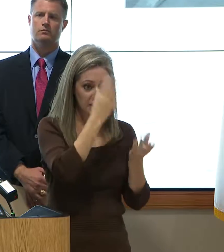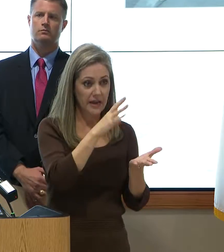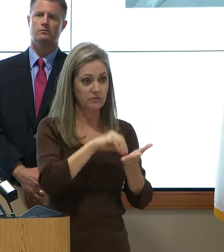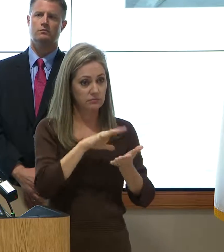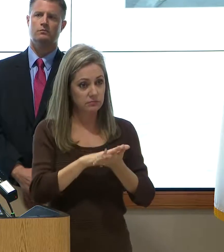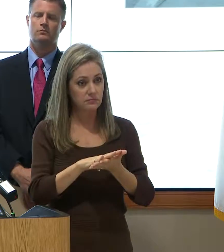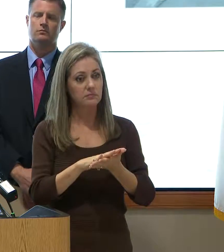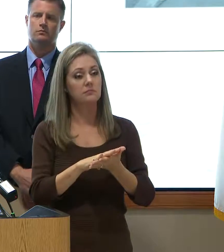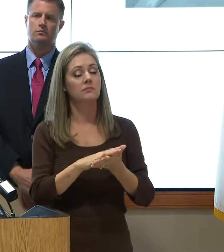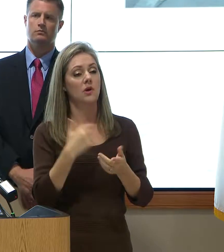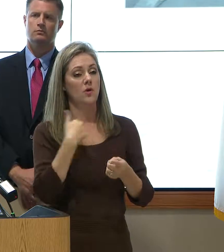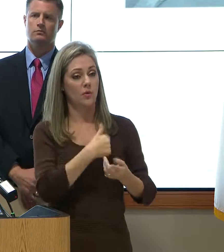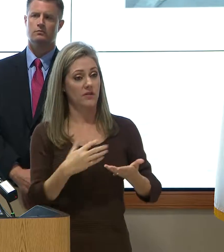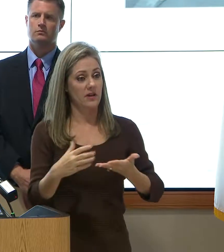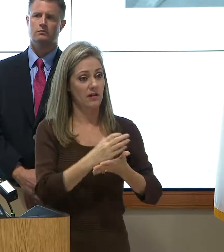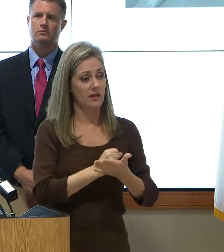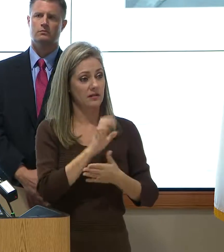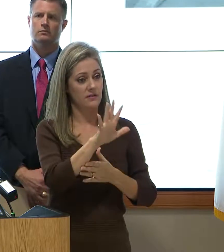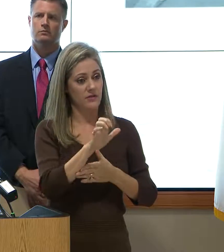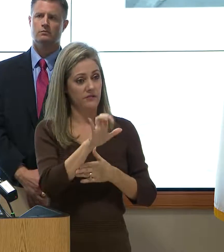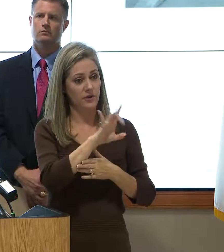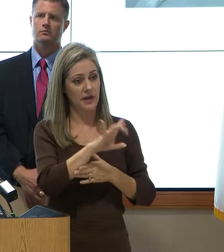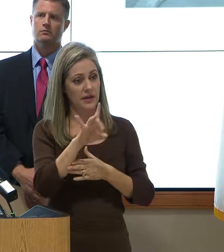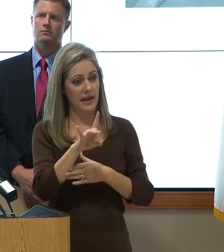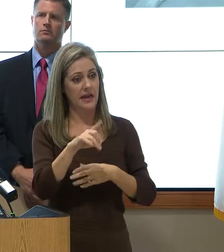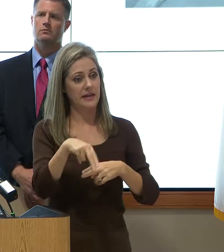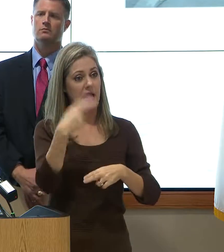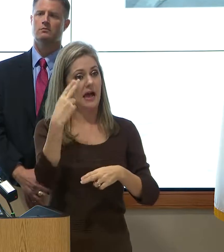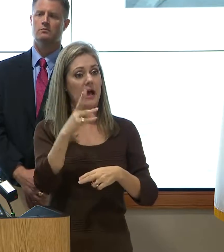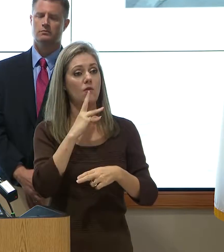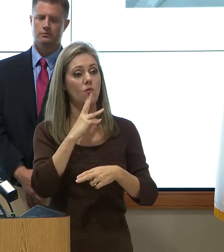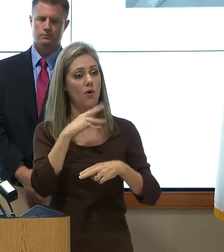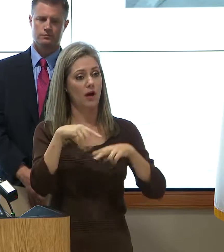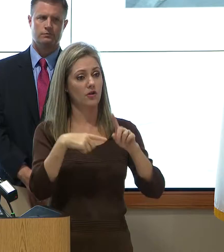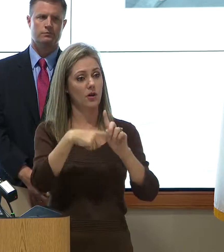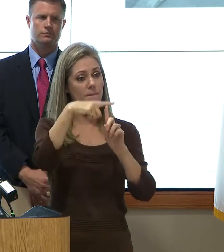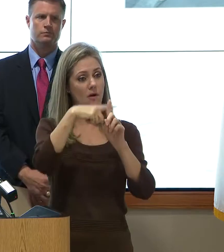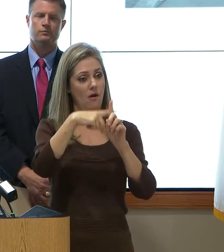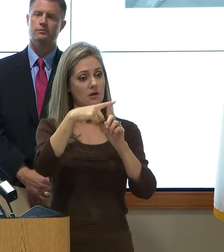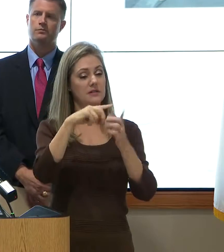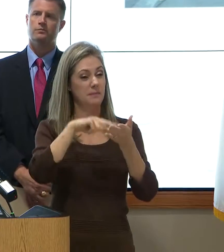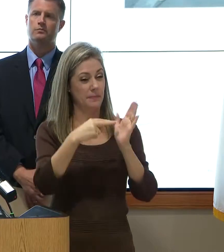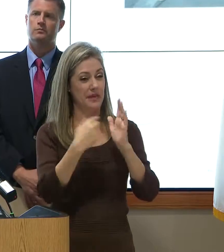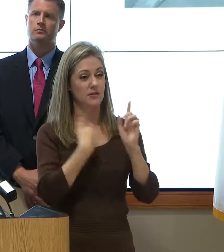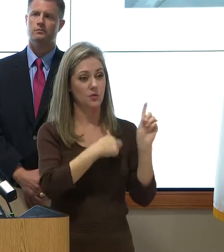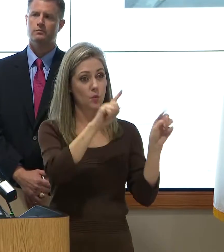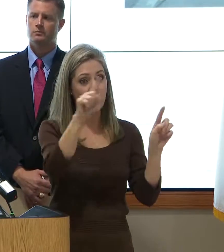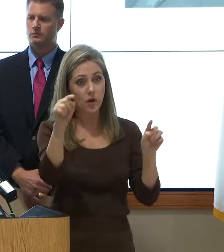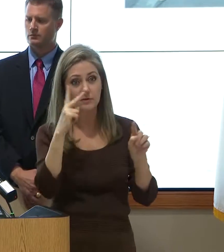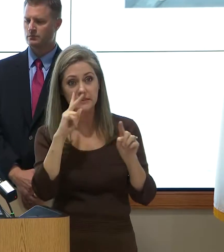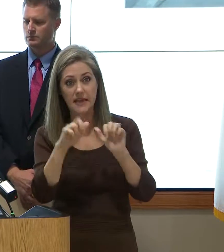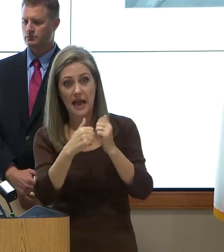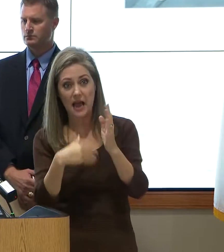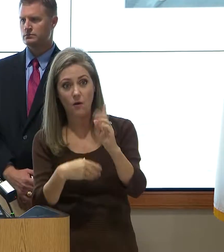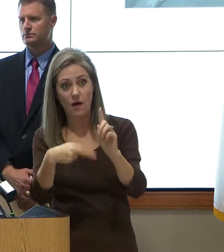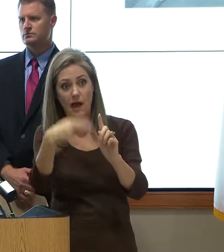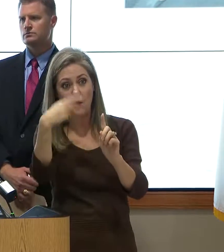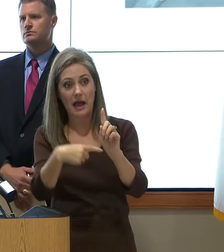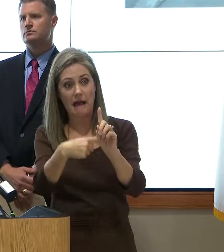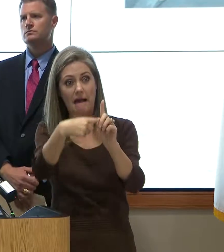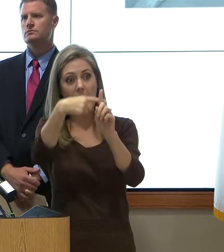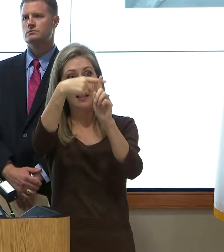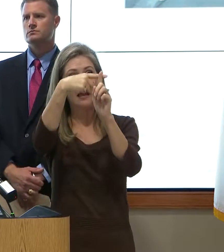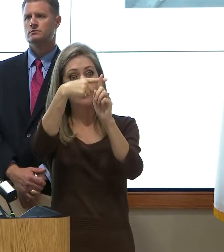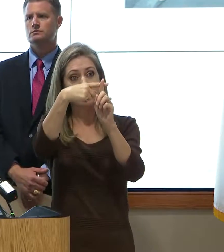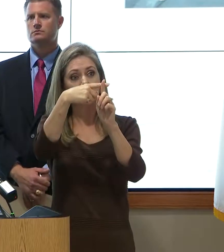Harris County Flood Control District has collected 588 high water marks. And what that is, is we go out, we find how high the water got. Usually water leaves